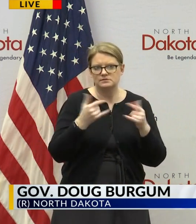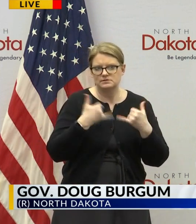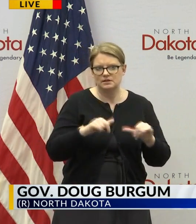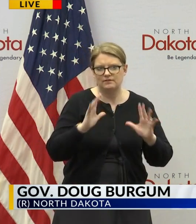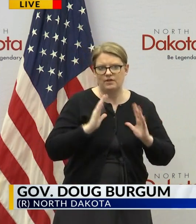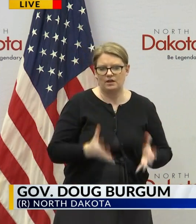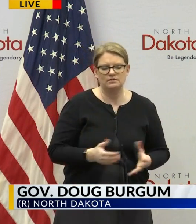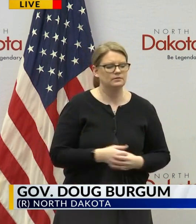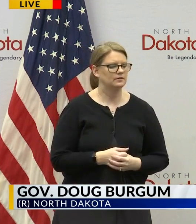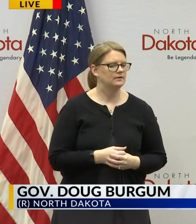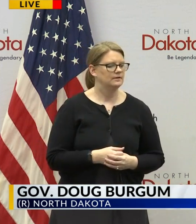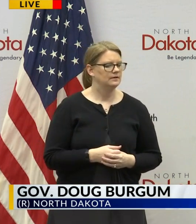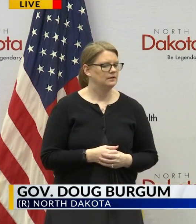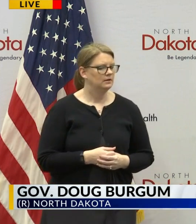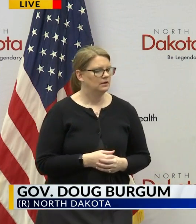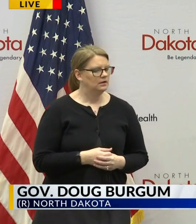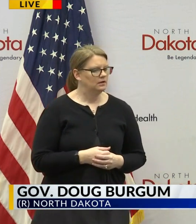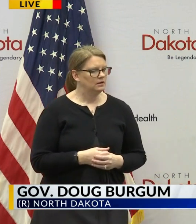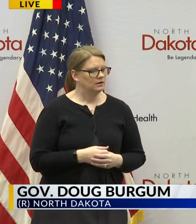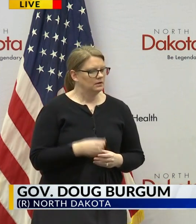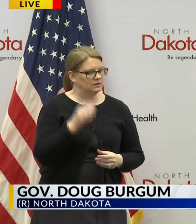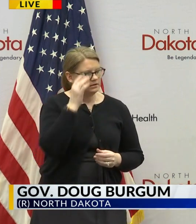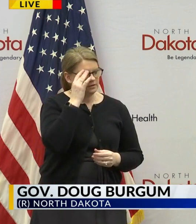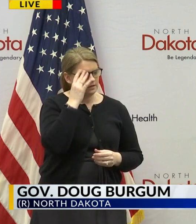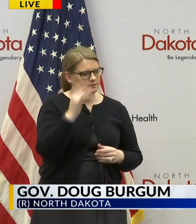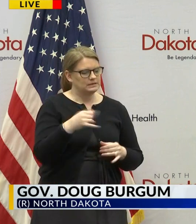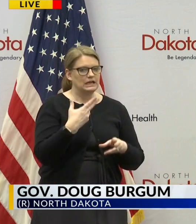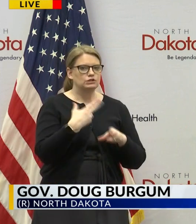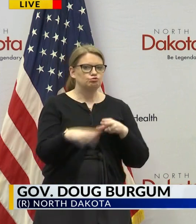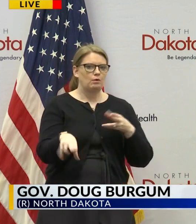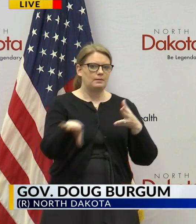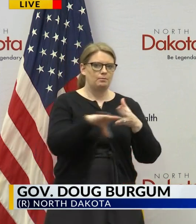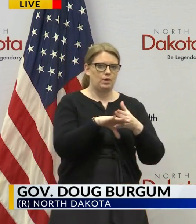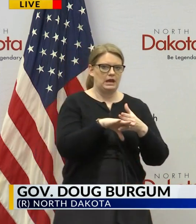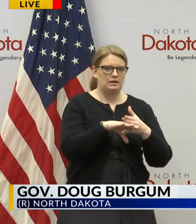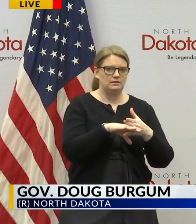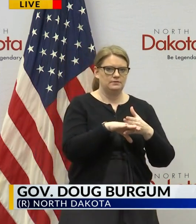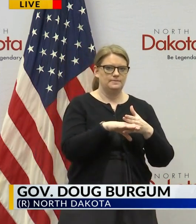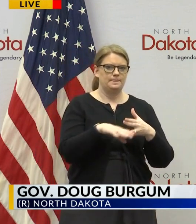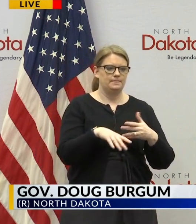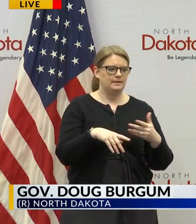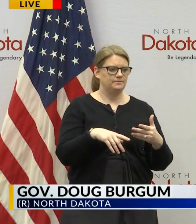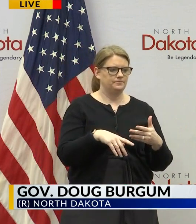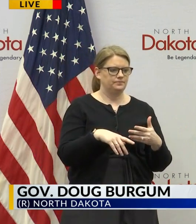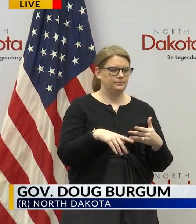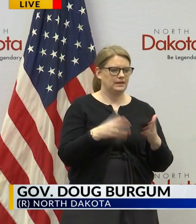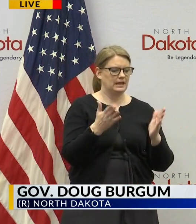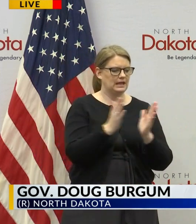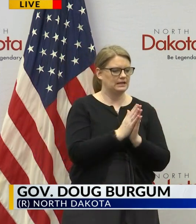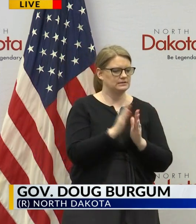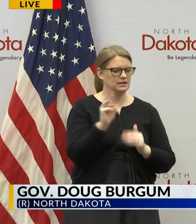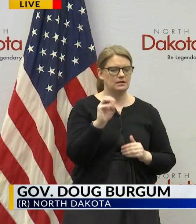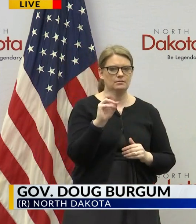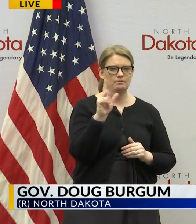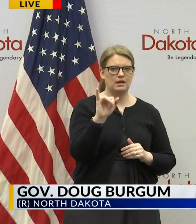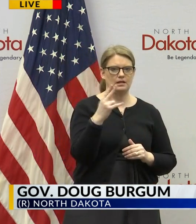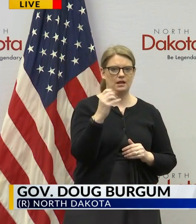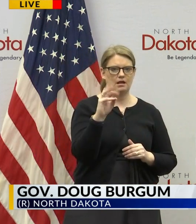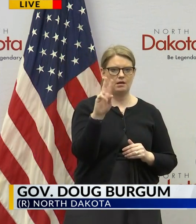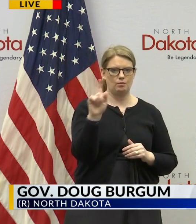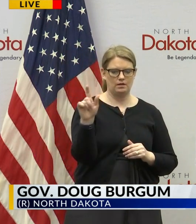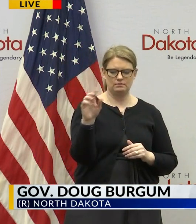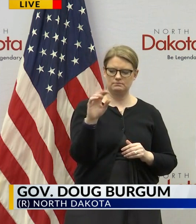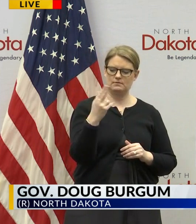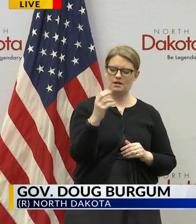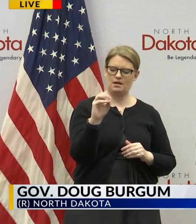to take a short break here and I'm going to invite Molly Howell who's